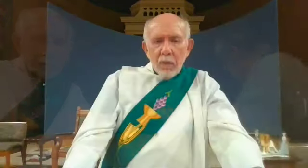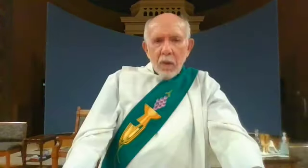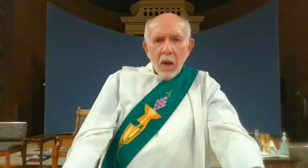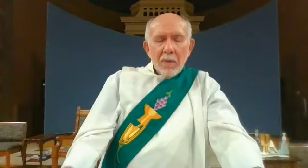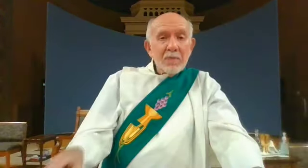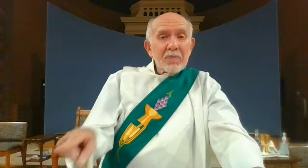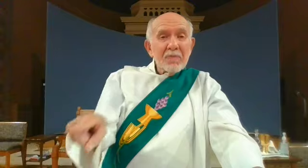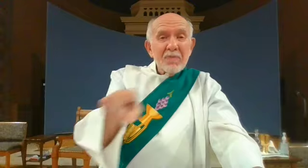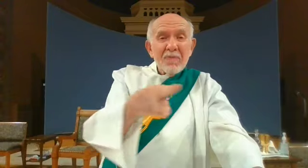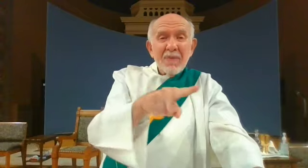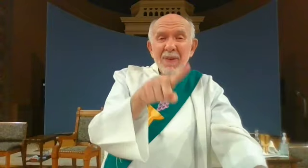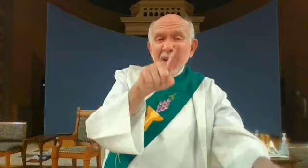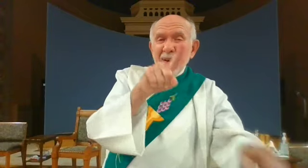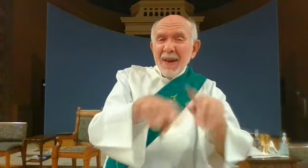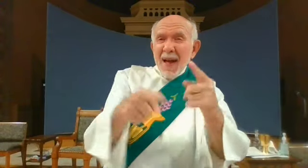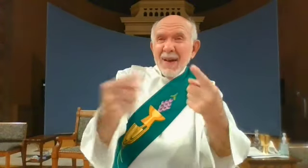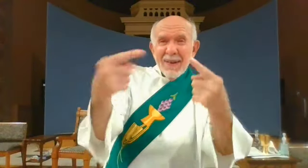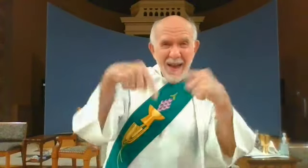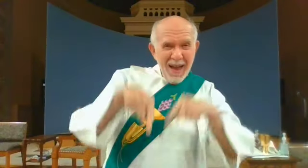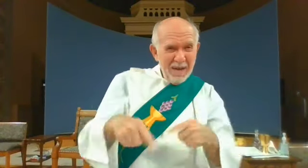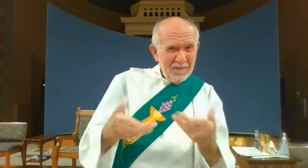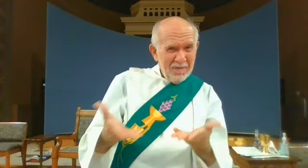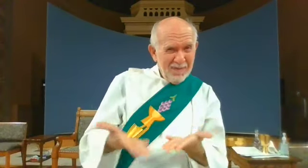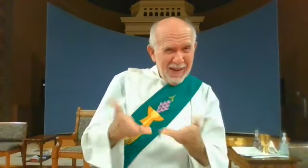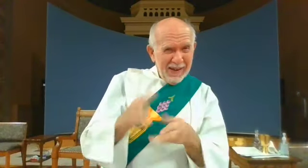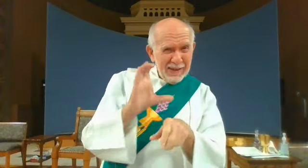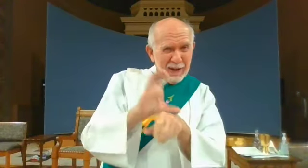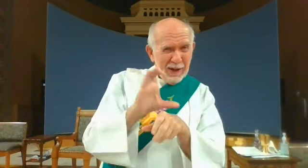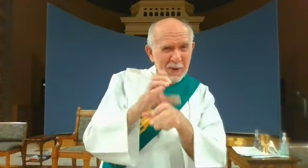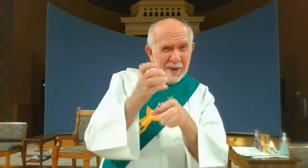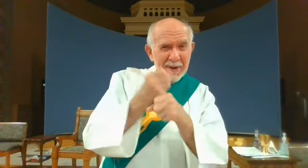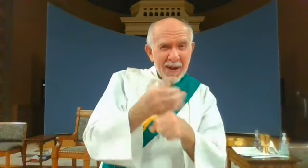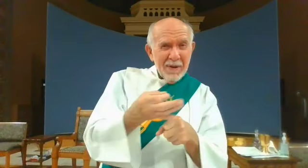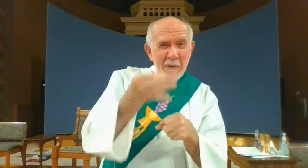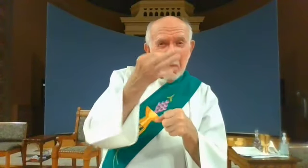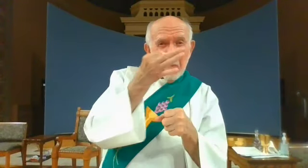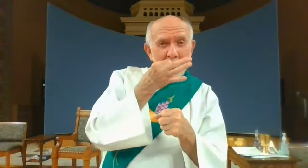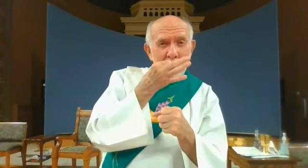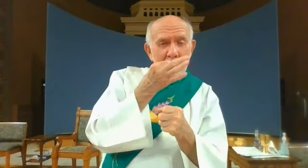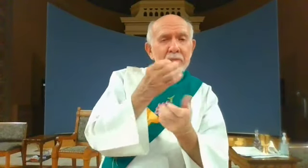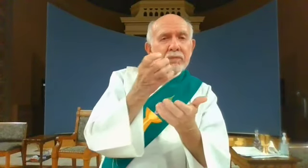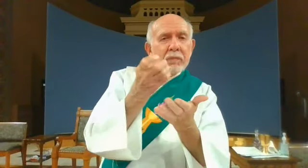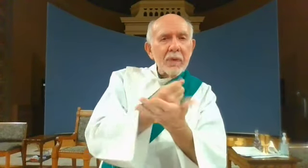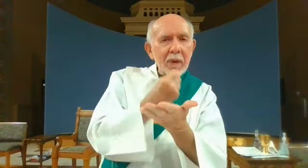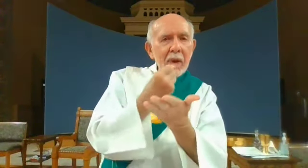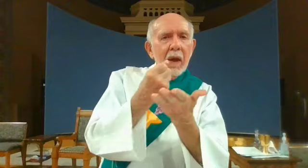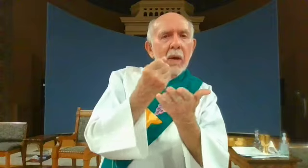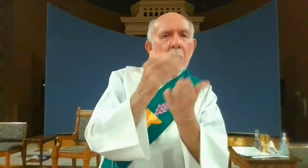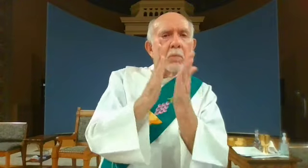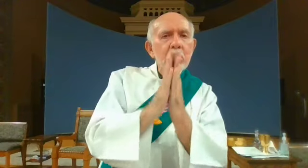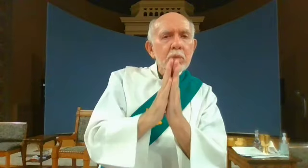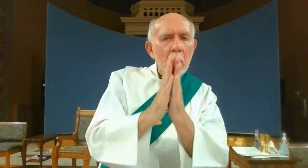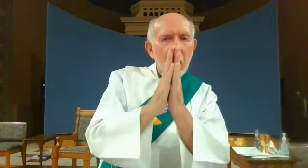for those of you that cannot receive communion at this time, join me in this prayer.